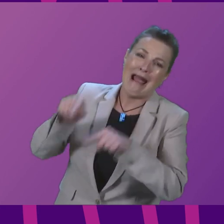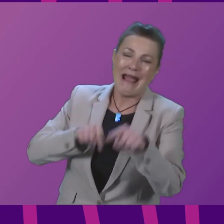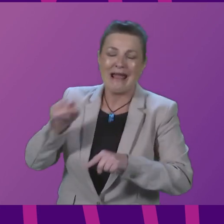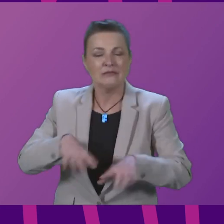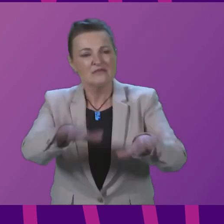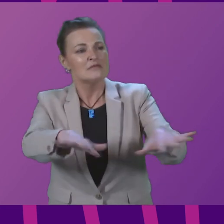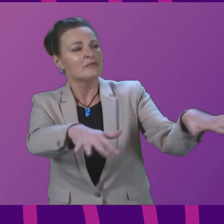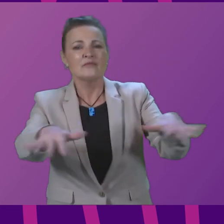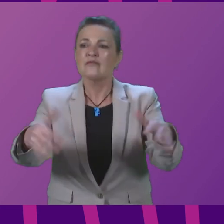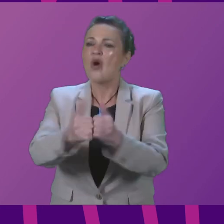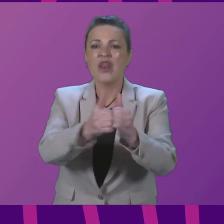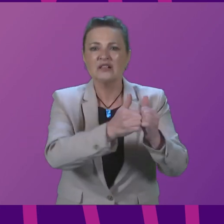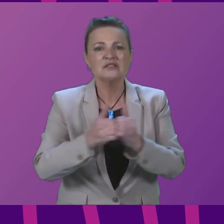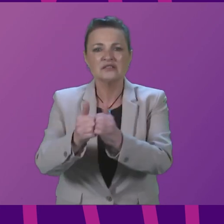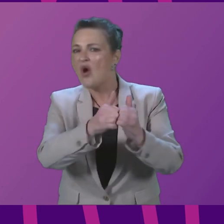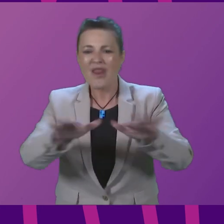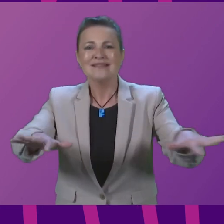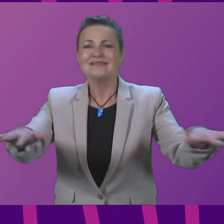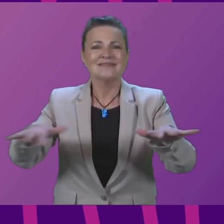Colleagues, colleagues,